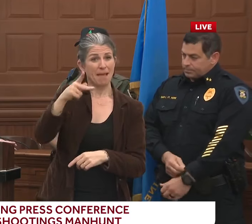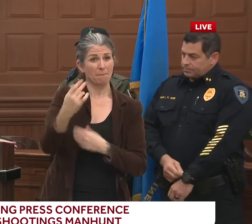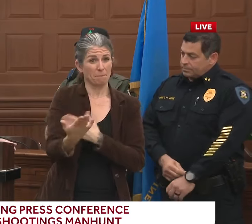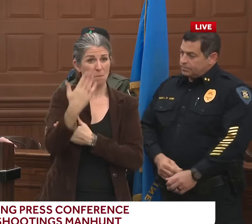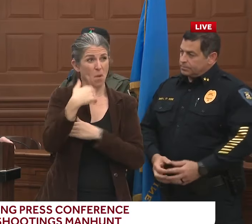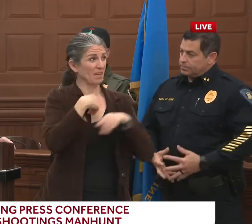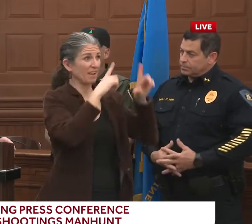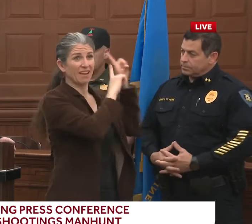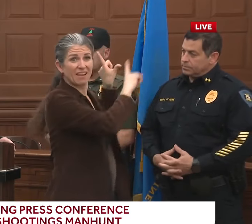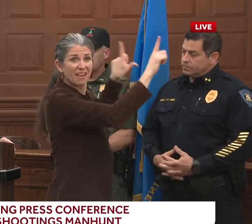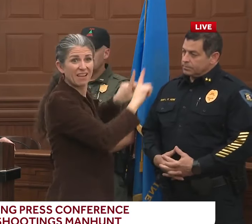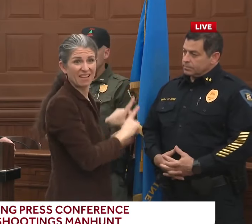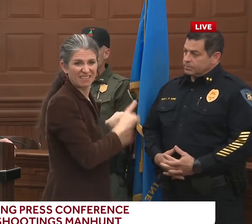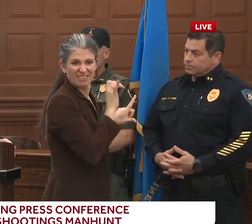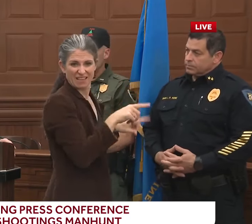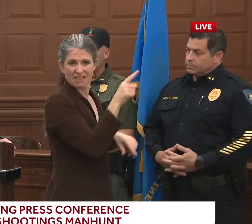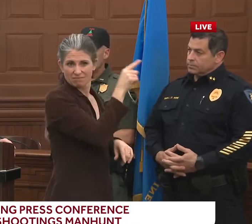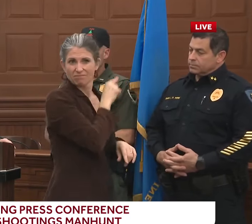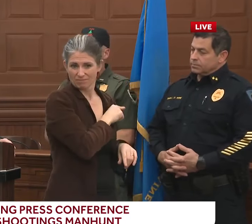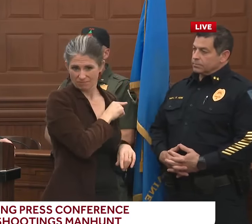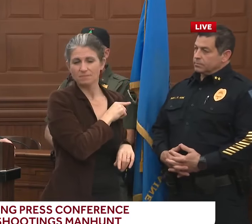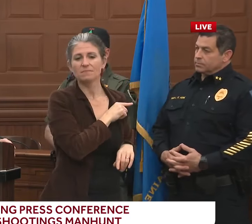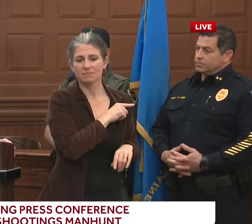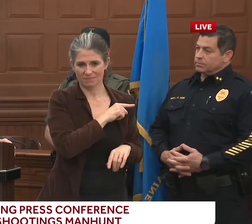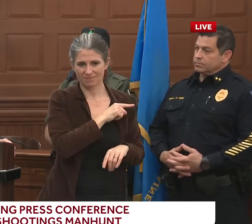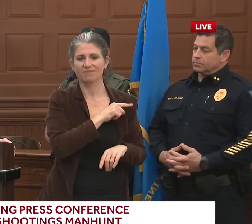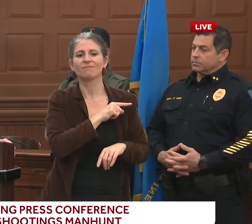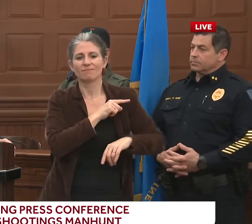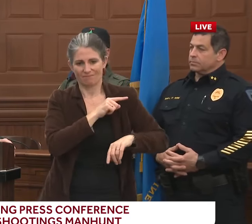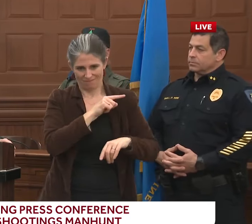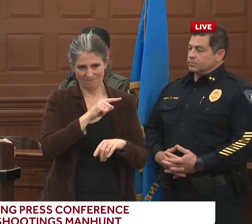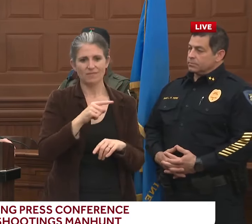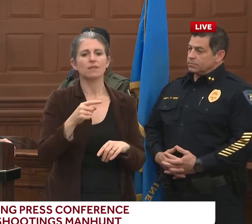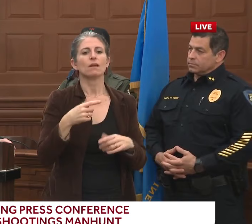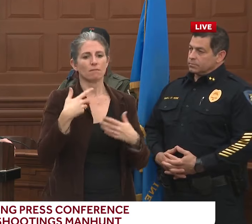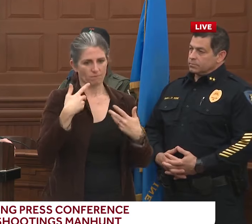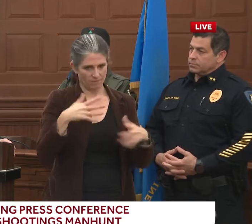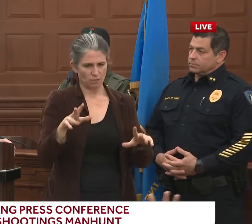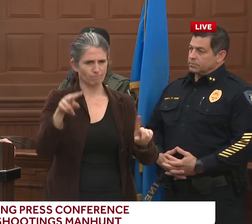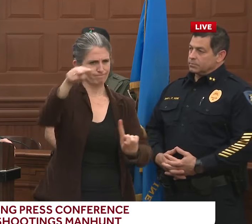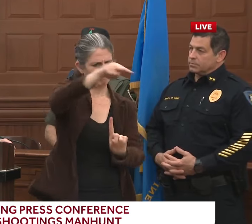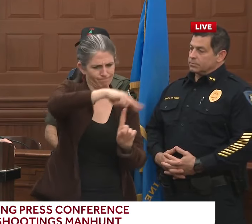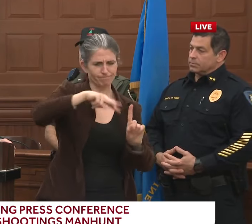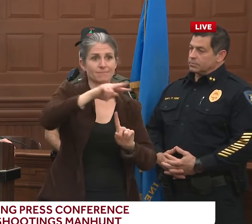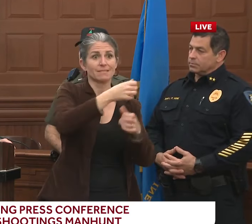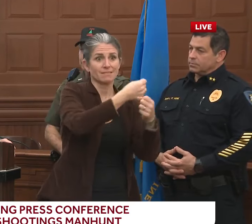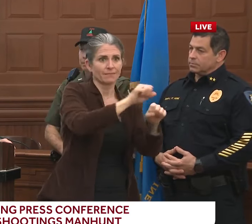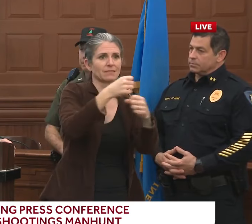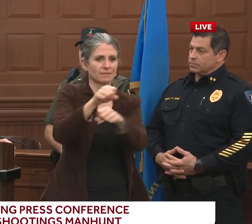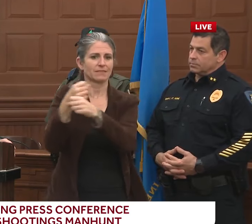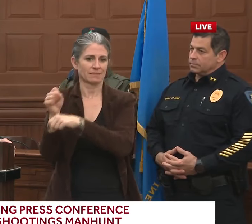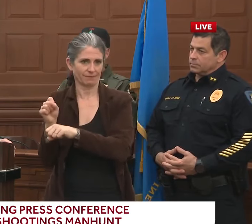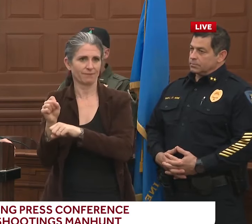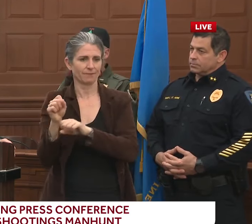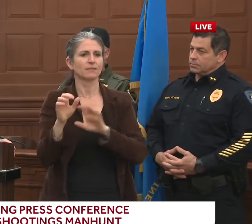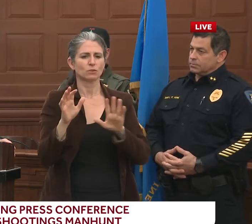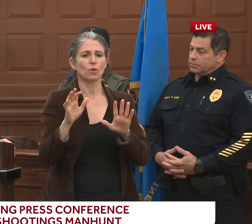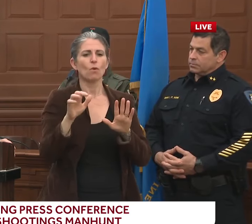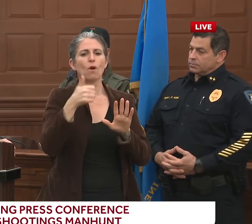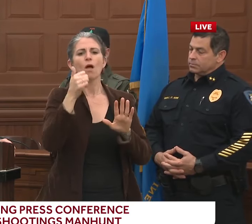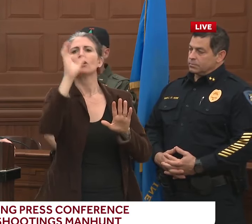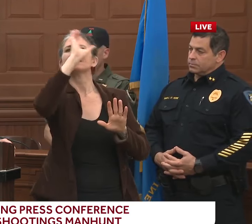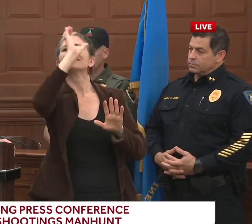and then we've also cleared other areas that are farther afield. Somebody may again say, you know, there's a barn over there, there's an outbuilding over there,